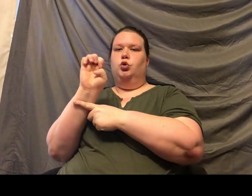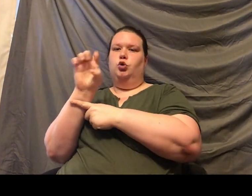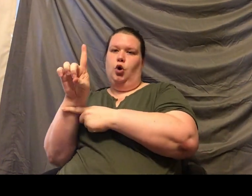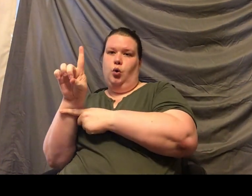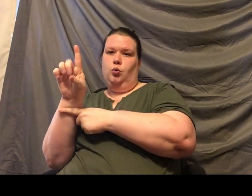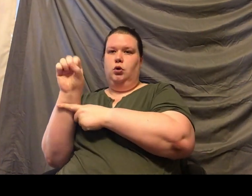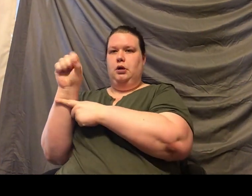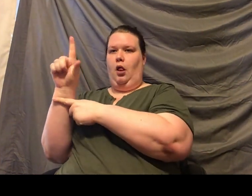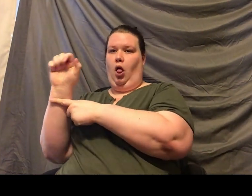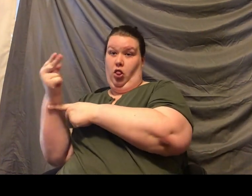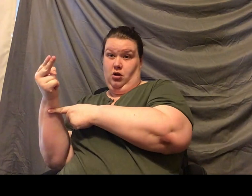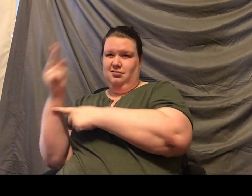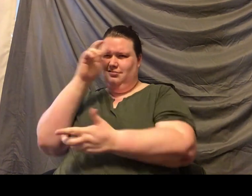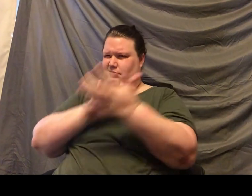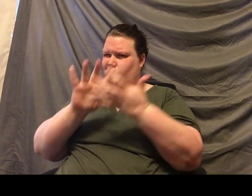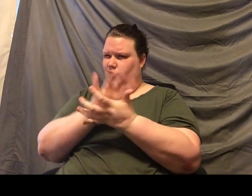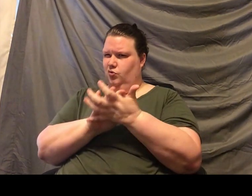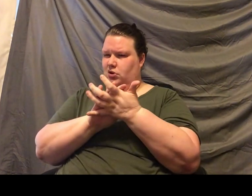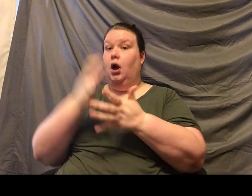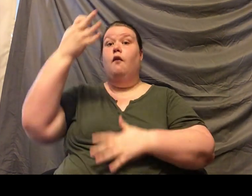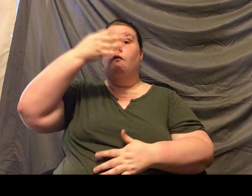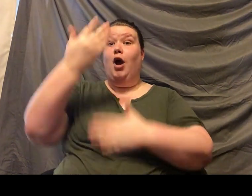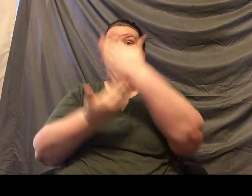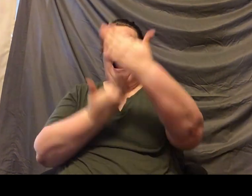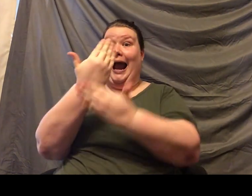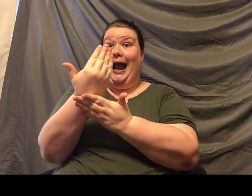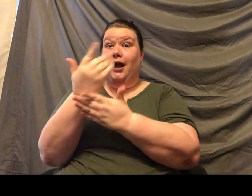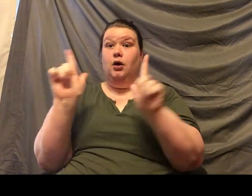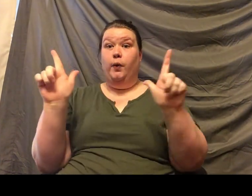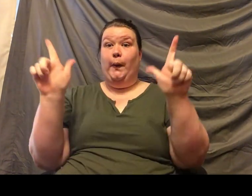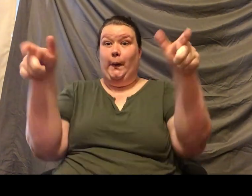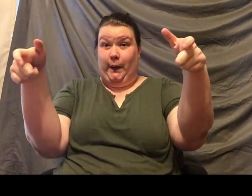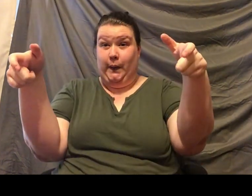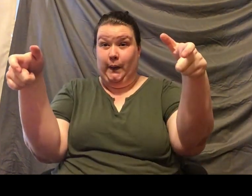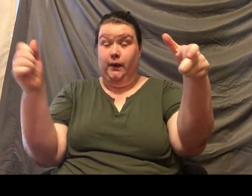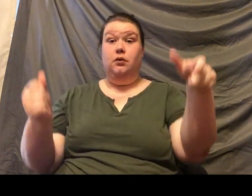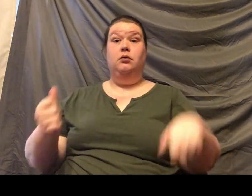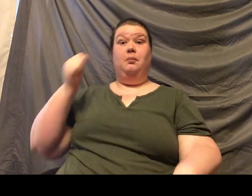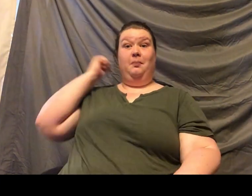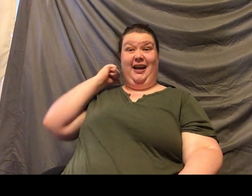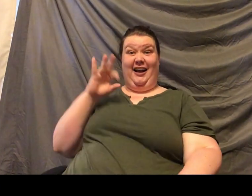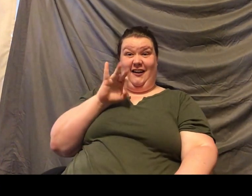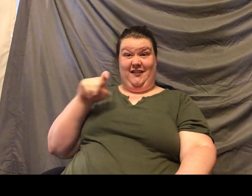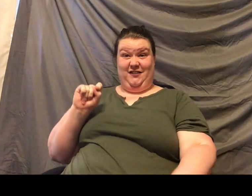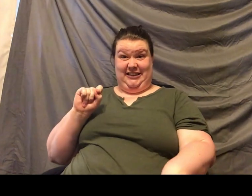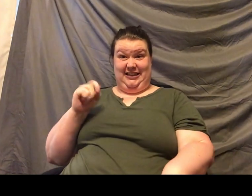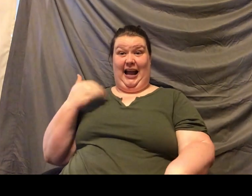it's actually his fingers. Can you guys see that? He's got one, two on his front hand. But now if you look way back here at his feet, he actually has three.